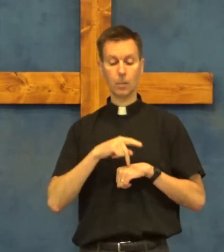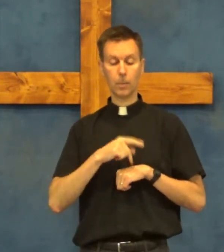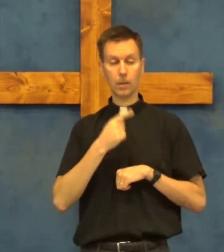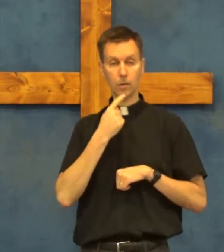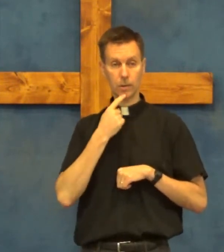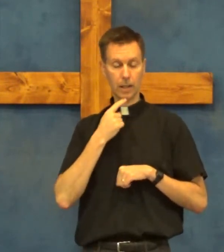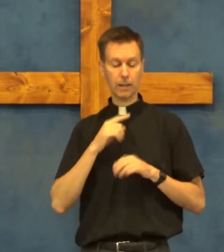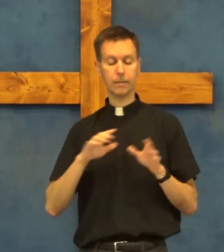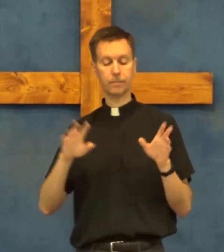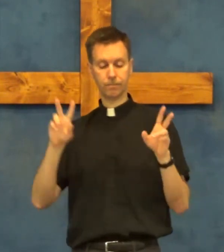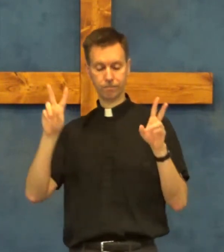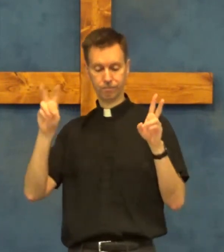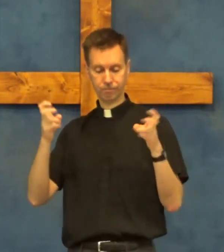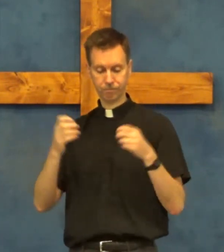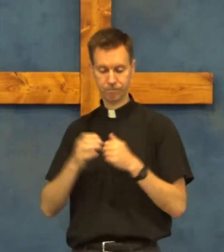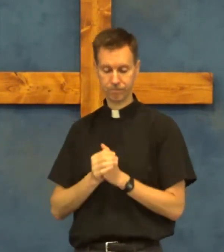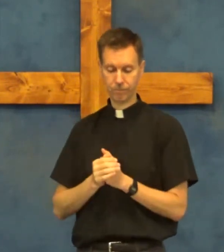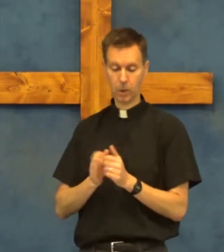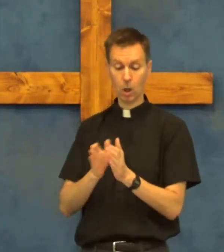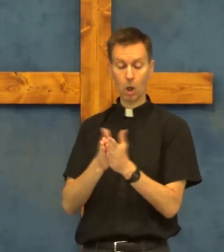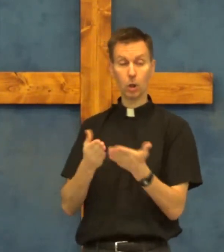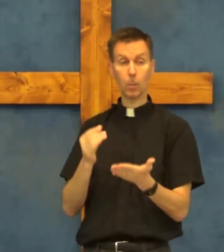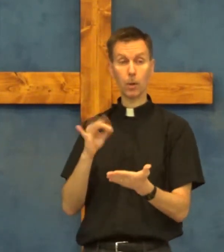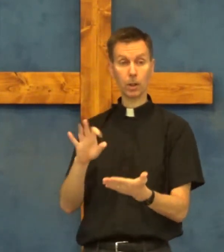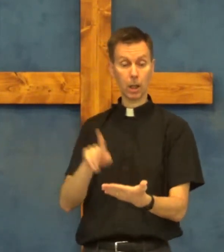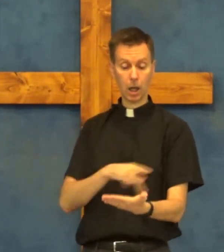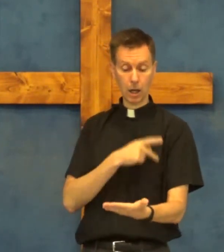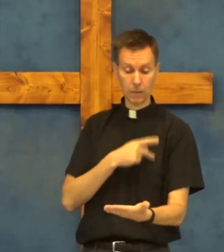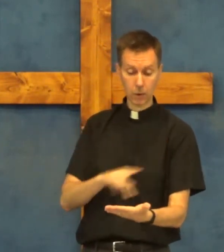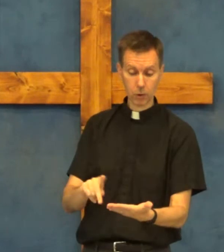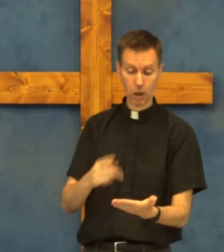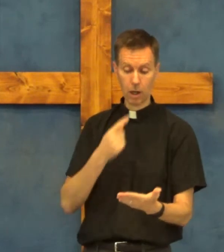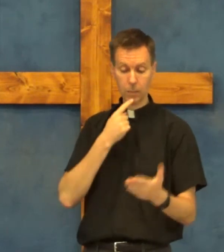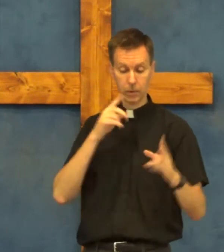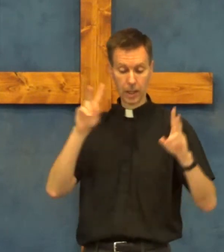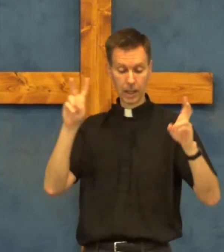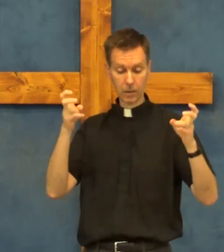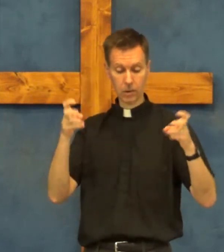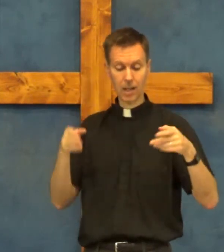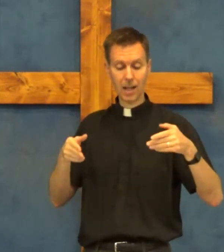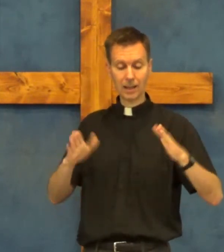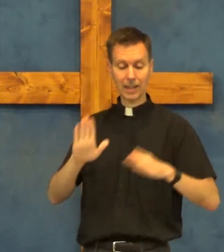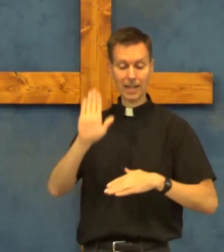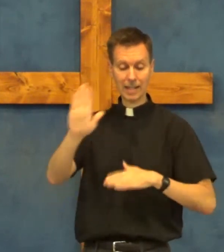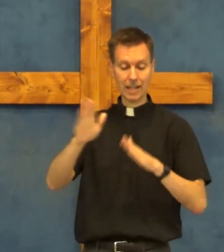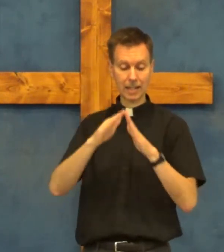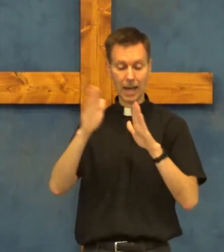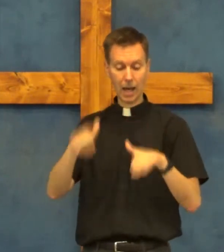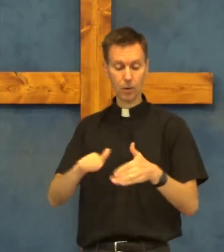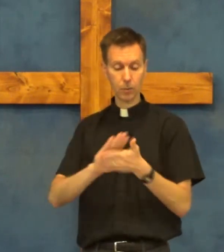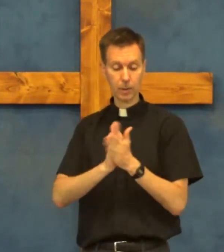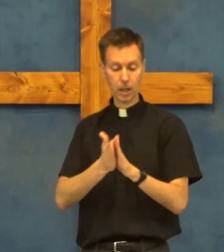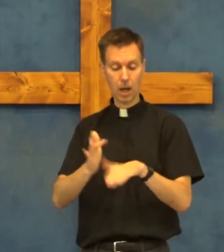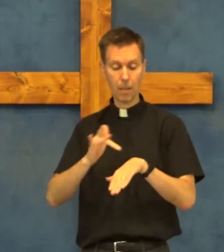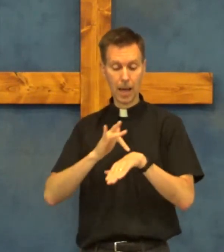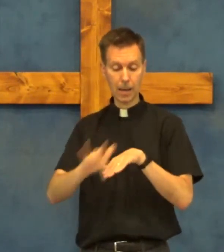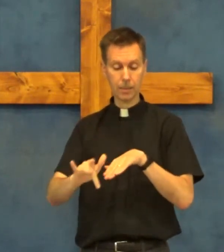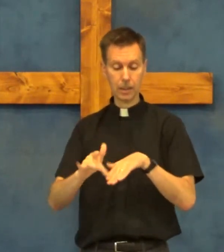peter said the book of psalms says let his house become empty